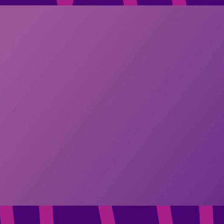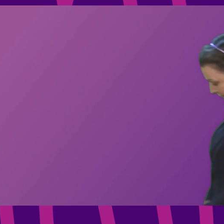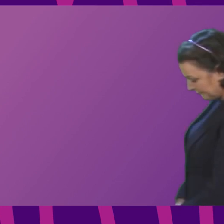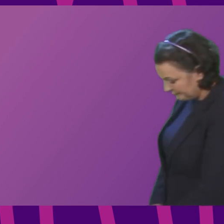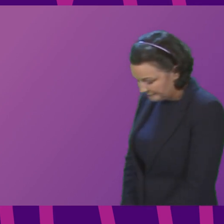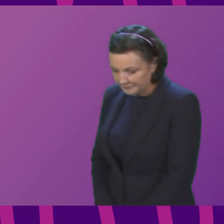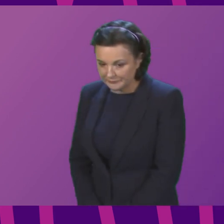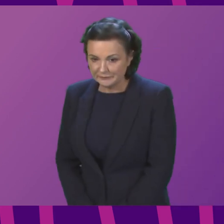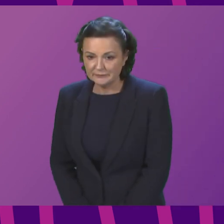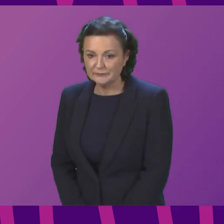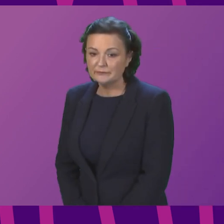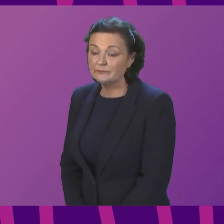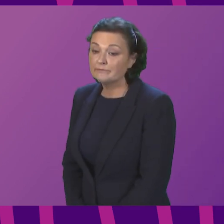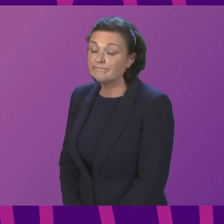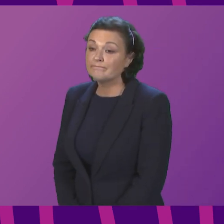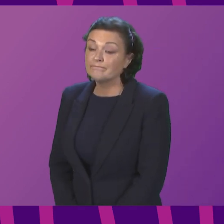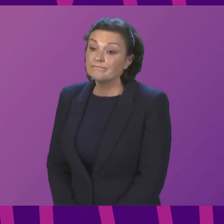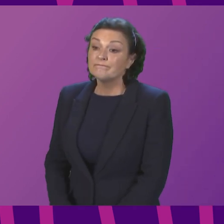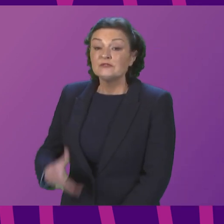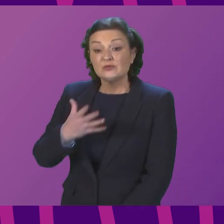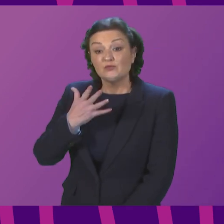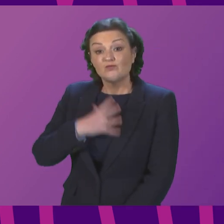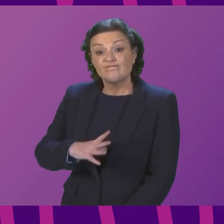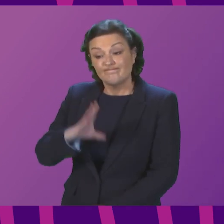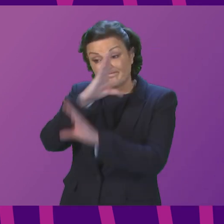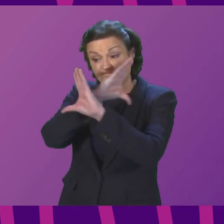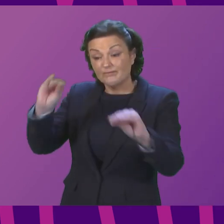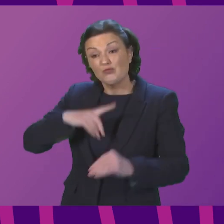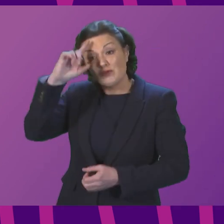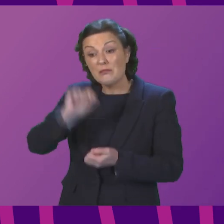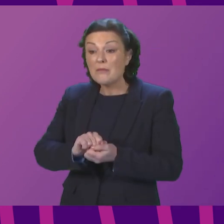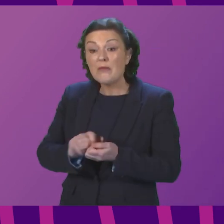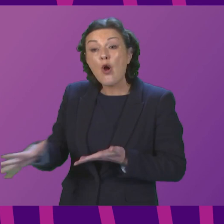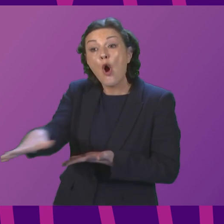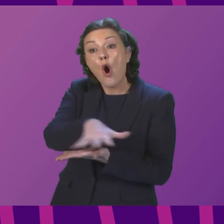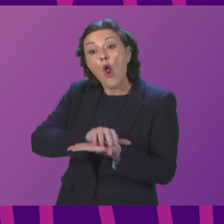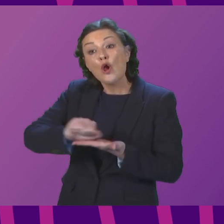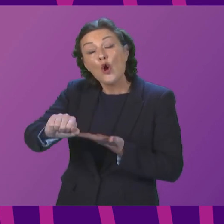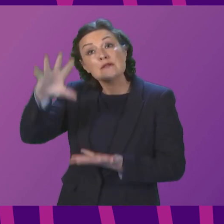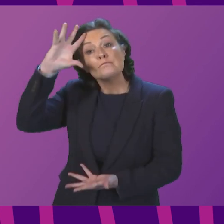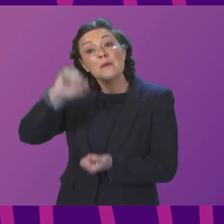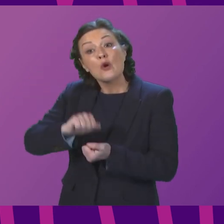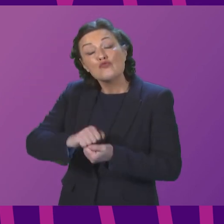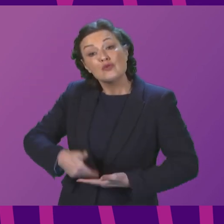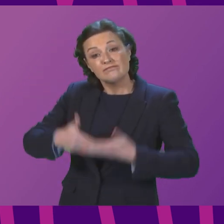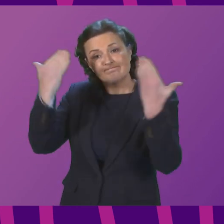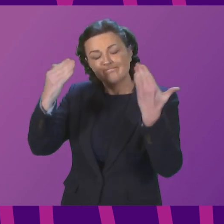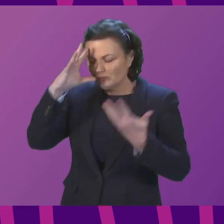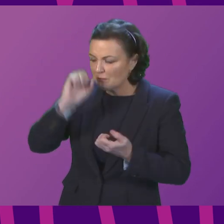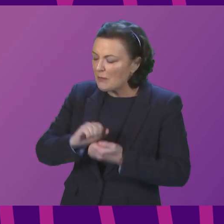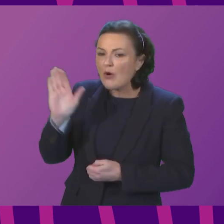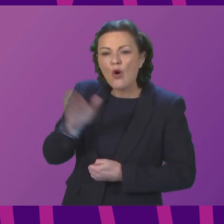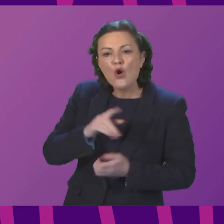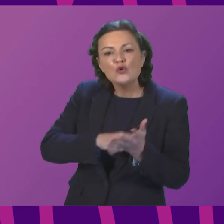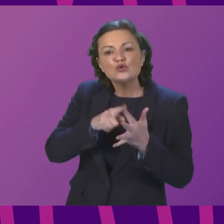Holocaust Memorial Day, we remember the millions of Jews who lost their life to prejudice and hate, and all victims of genocide.